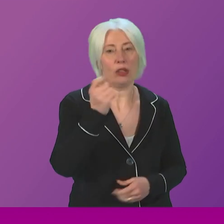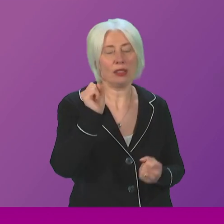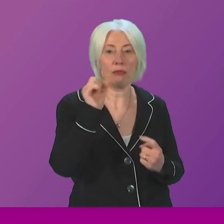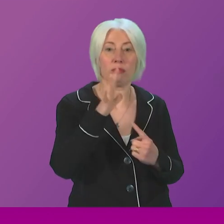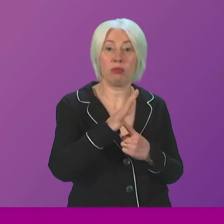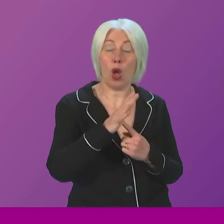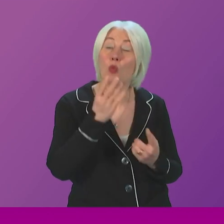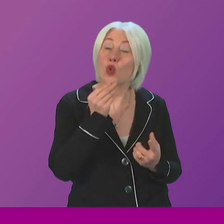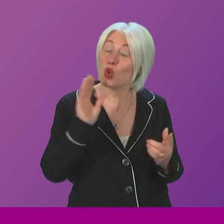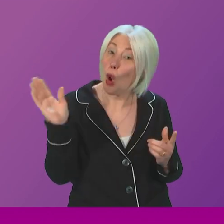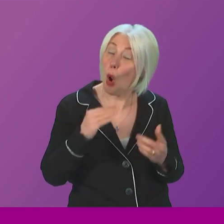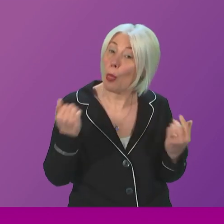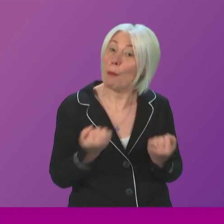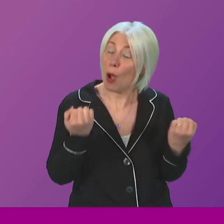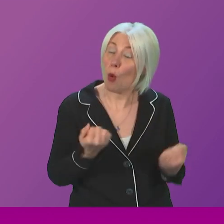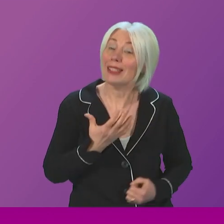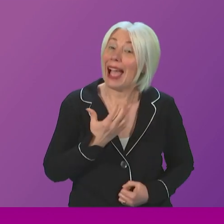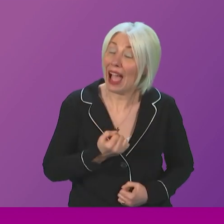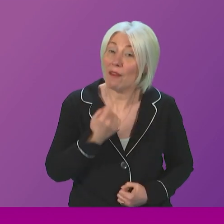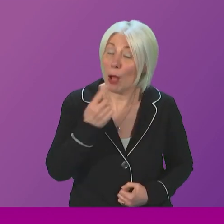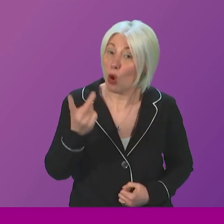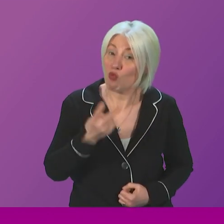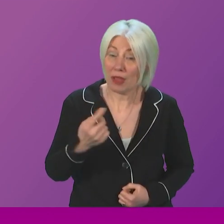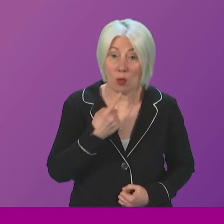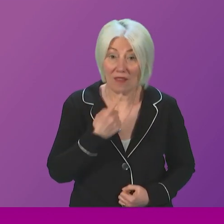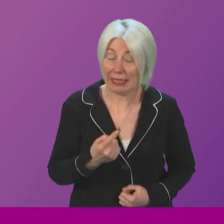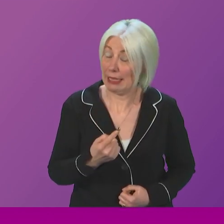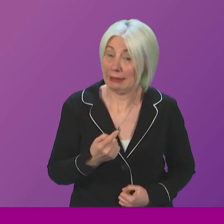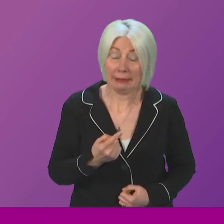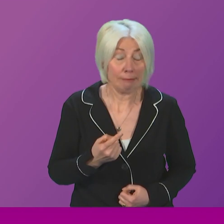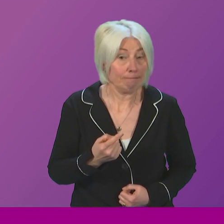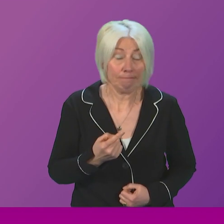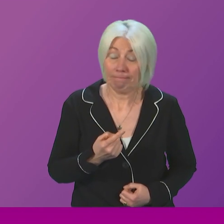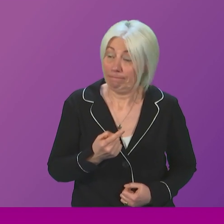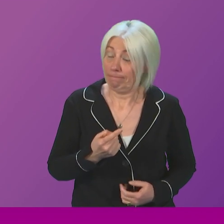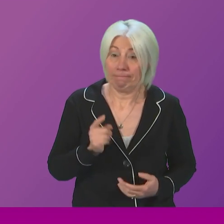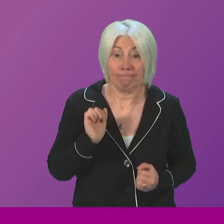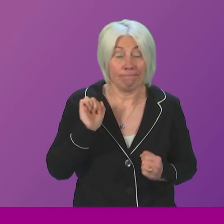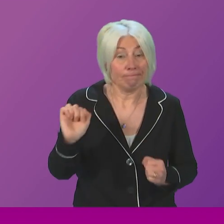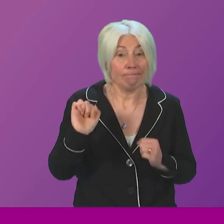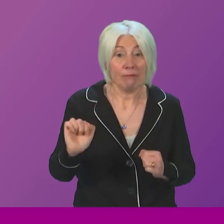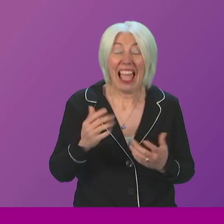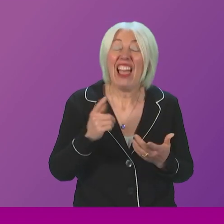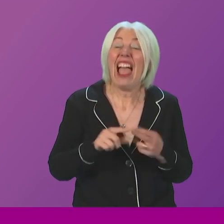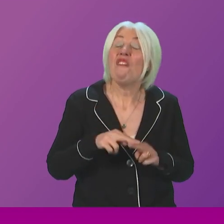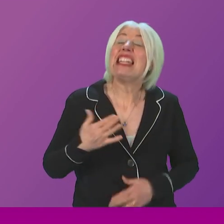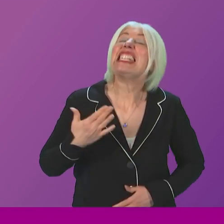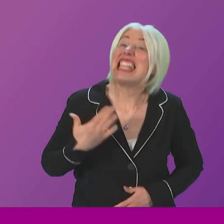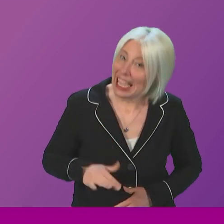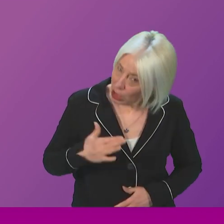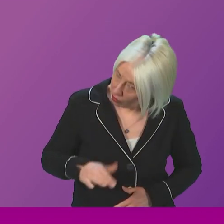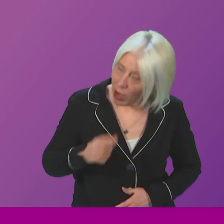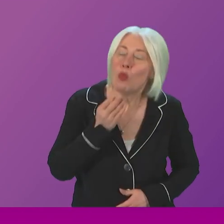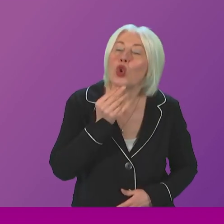the powers we have. I reiterate what I have already said in response to the first answer to Cocap Stewart. If necessary, we will use